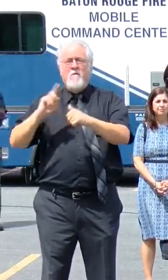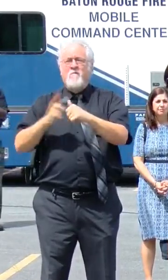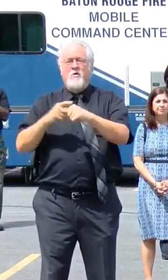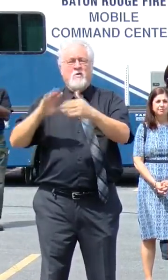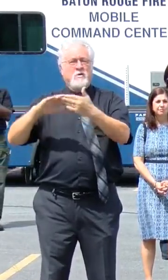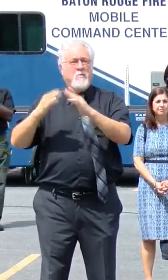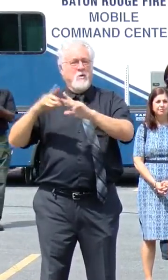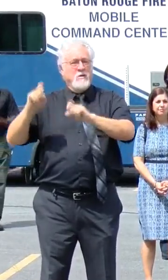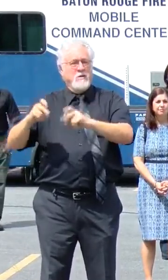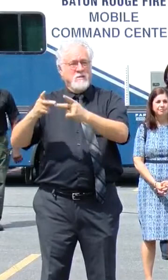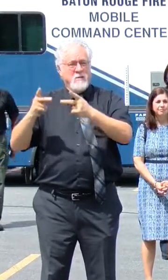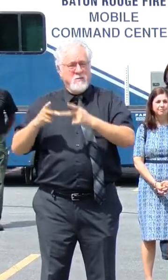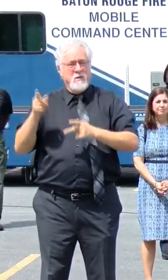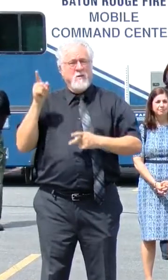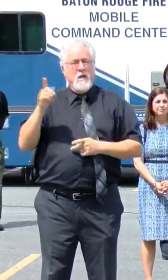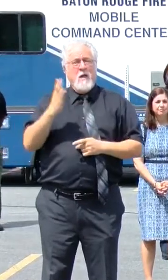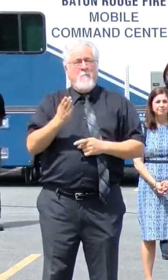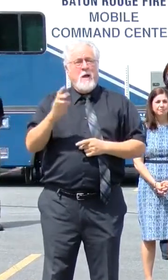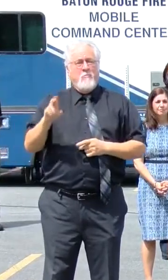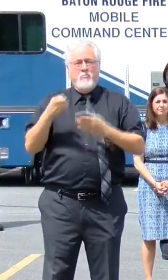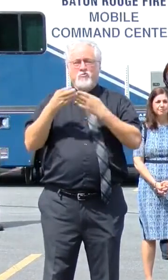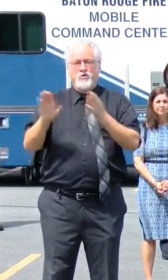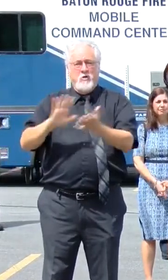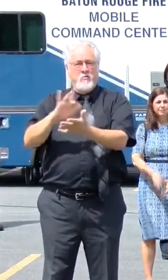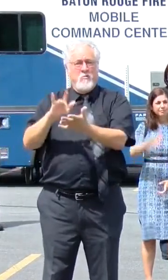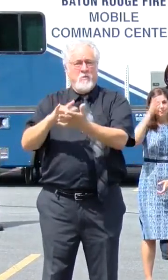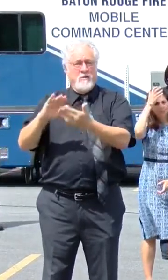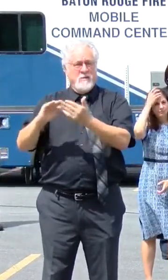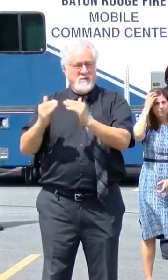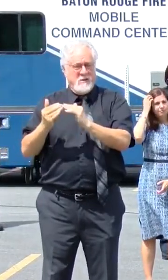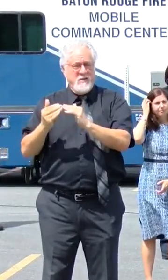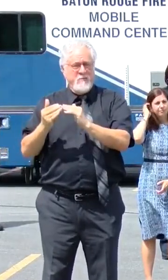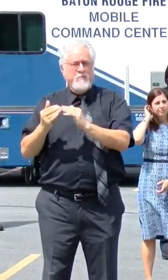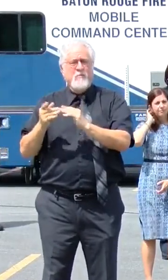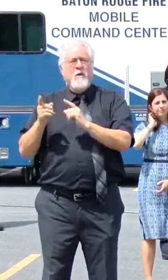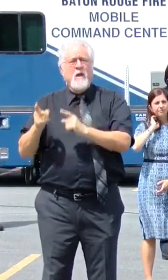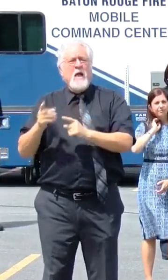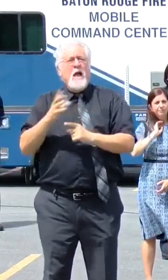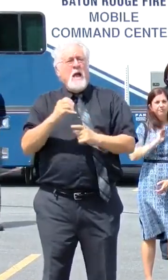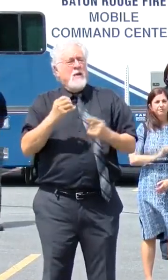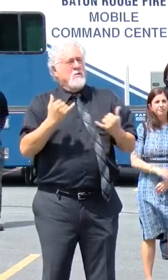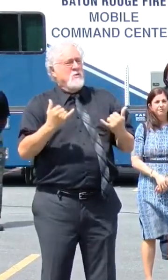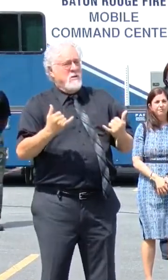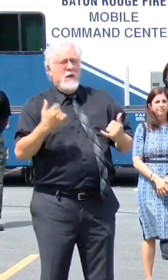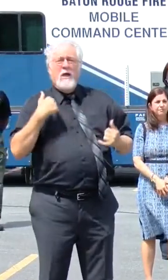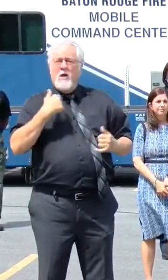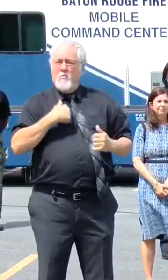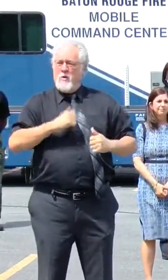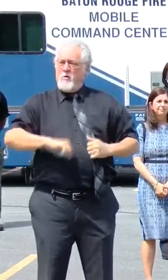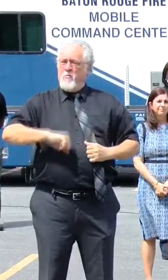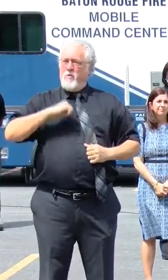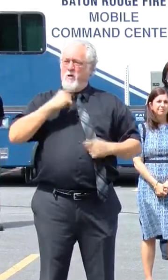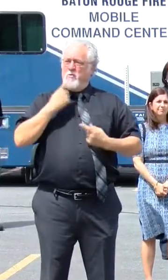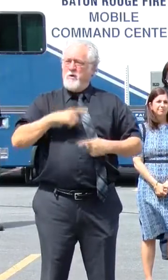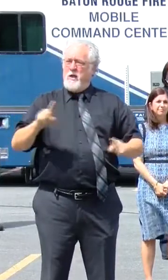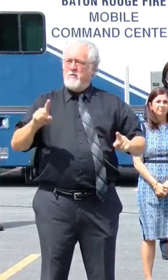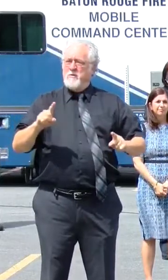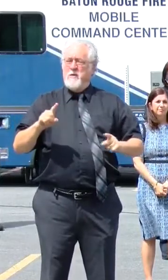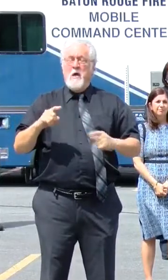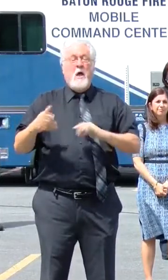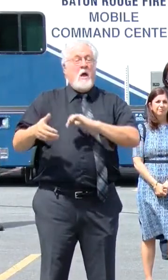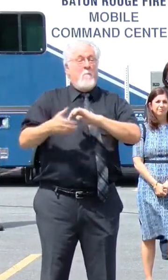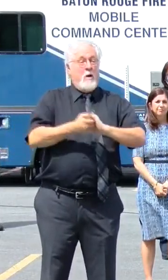testing site at the Baton Rouge General Mid-City Campus. And today, we are proud to announce that in